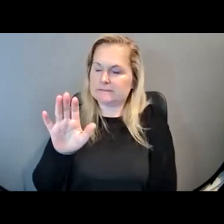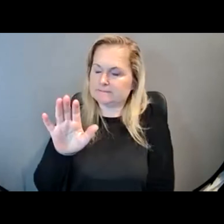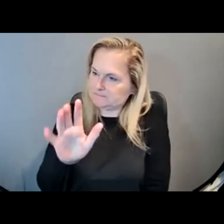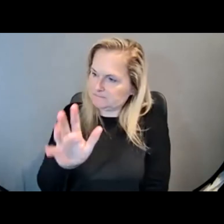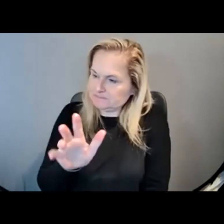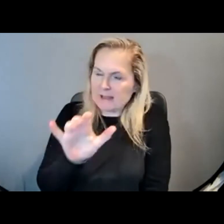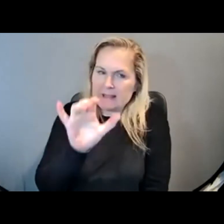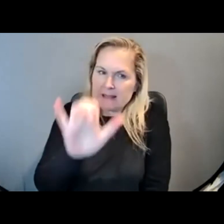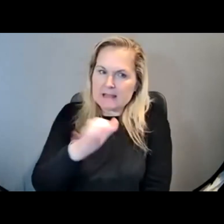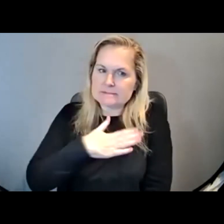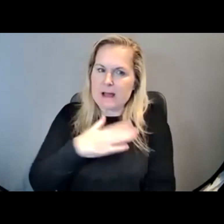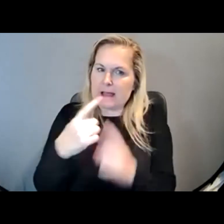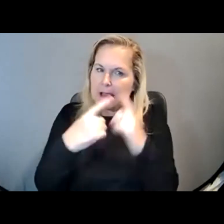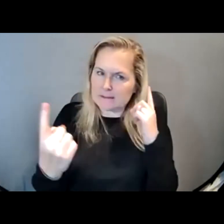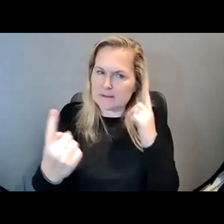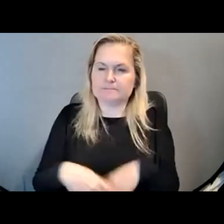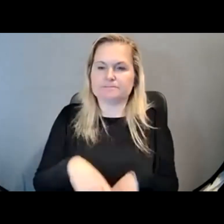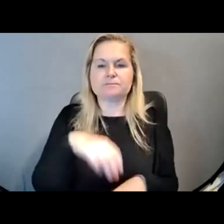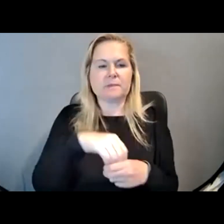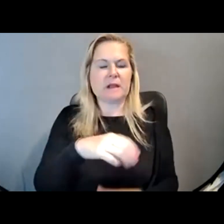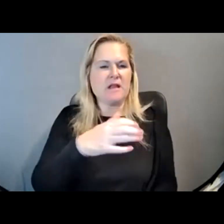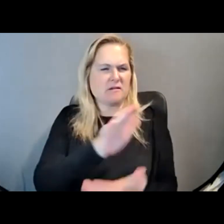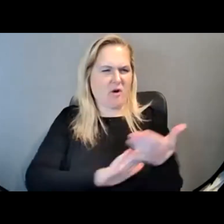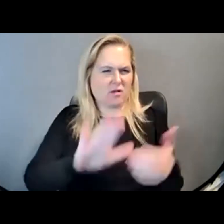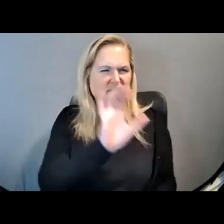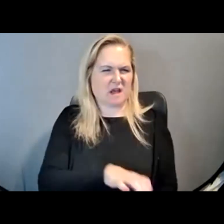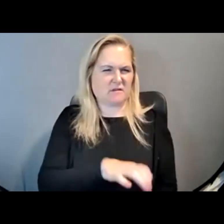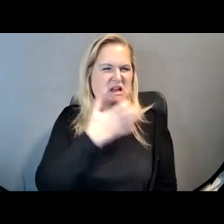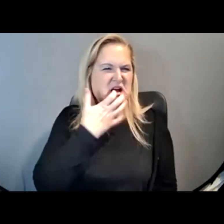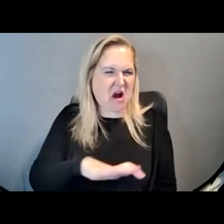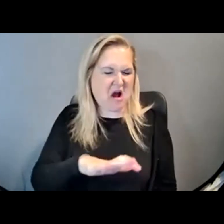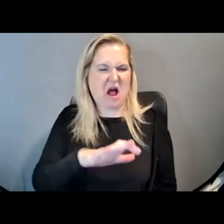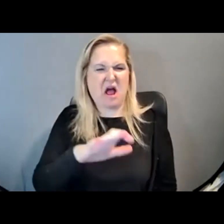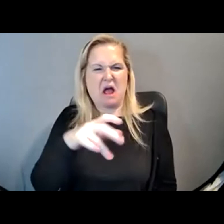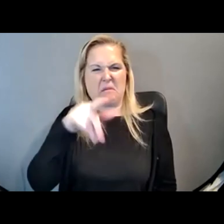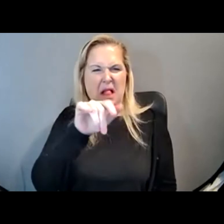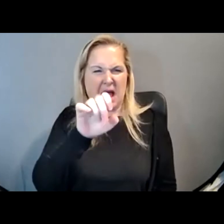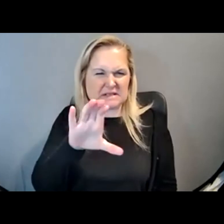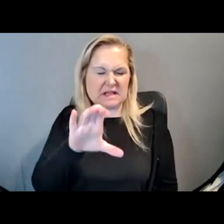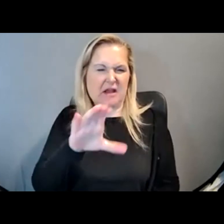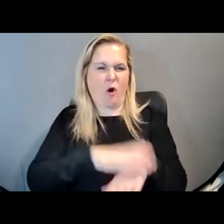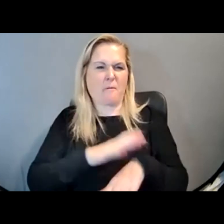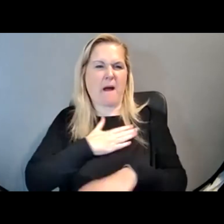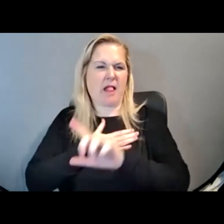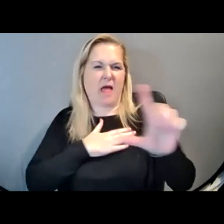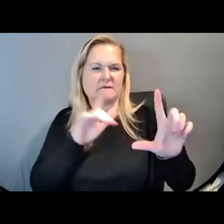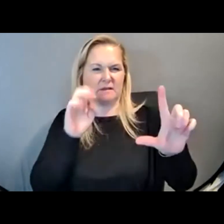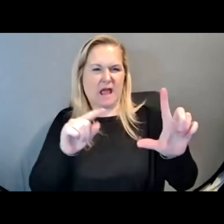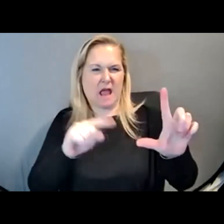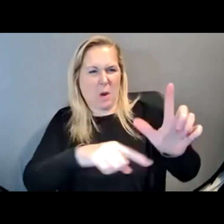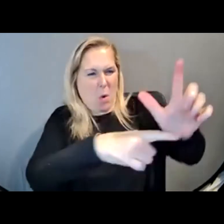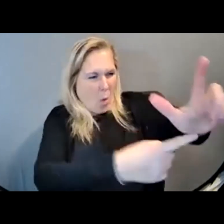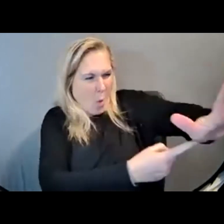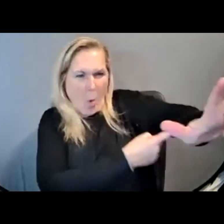In college, it was this hot, clunky piece of plastic that ran up the back of my left leg to hold my ankle